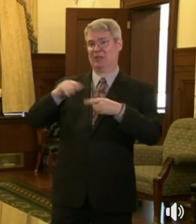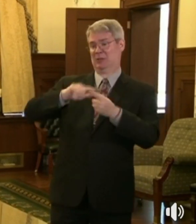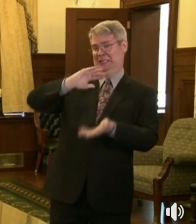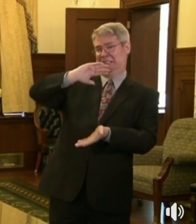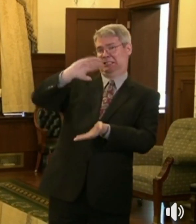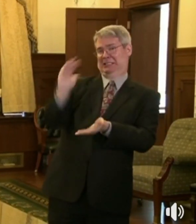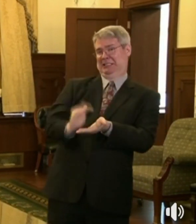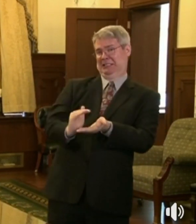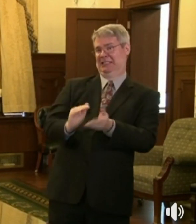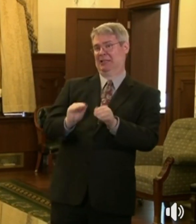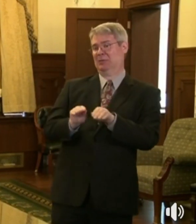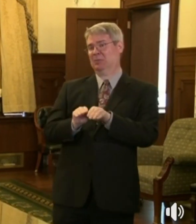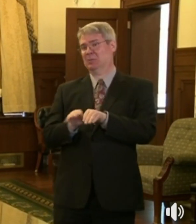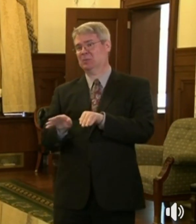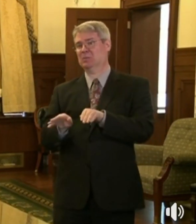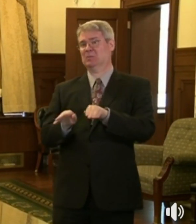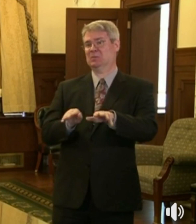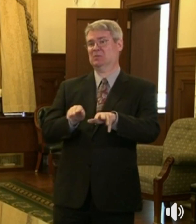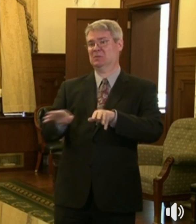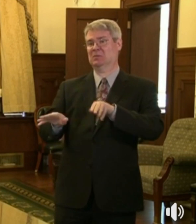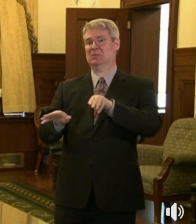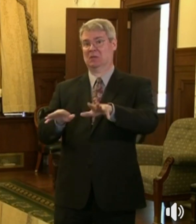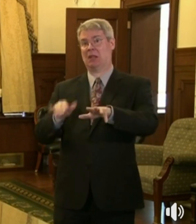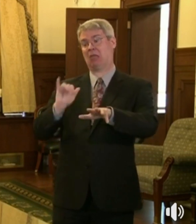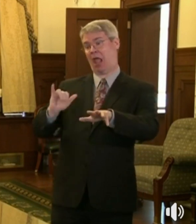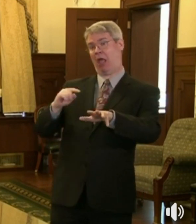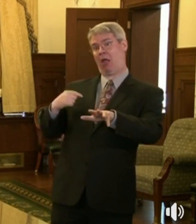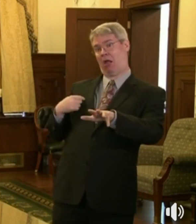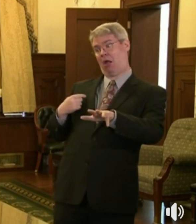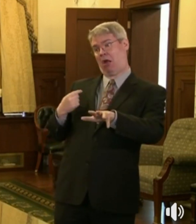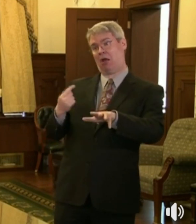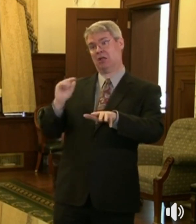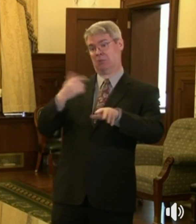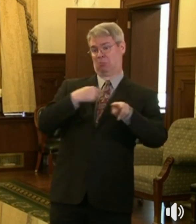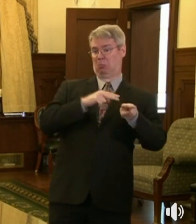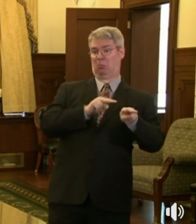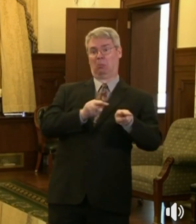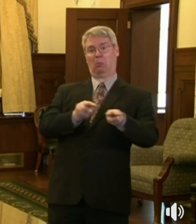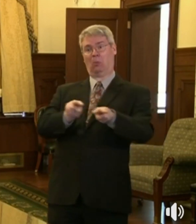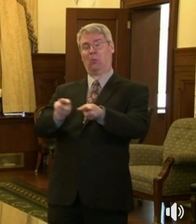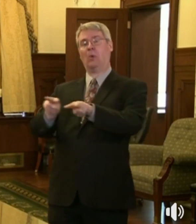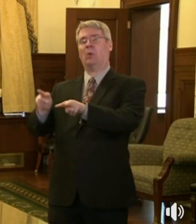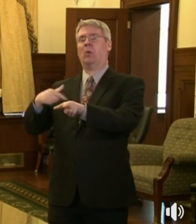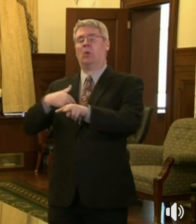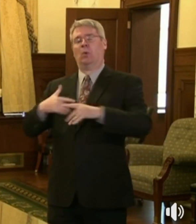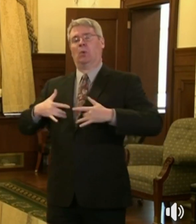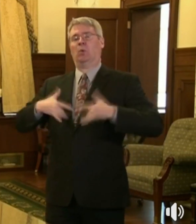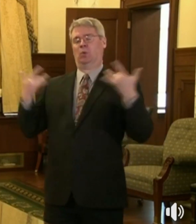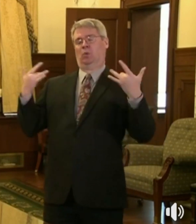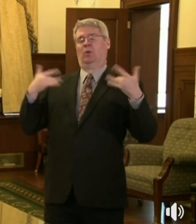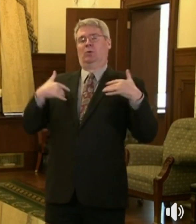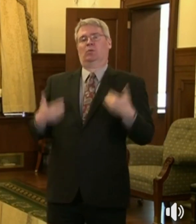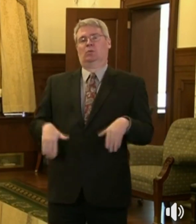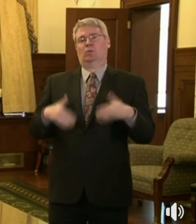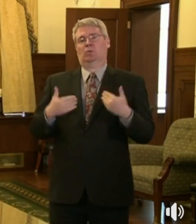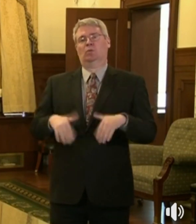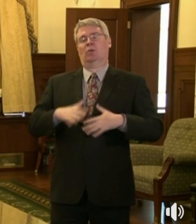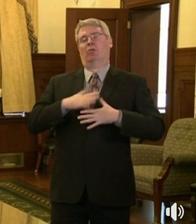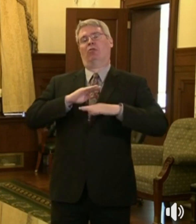a very welcome chapter, in the story of our fight with the spread of this deadly disease.